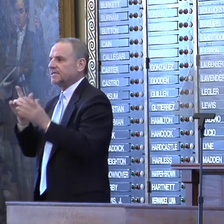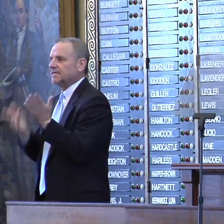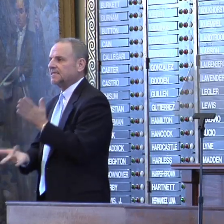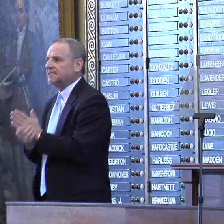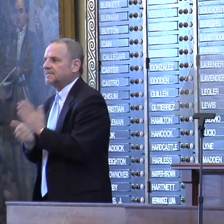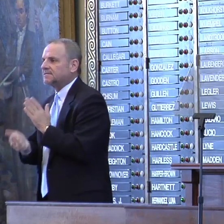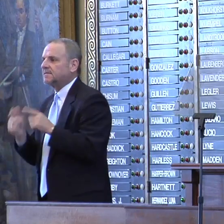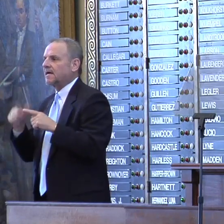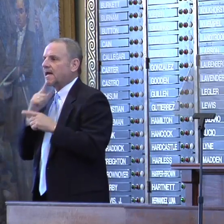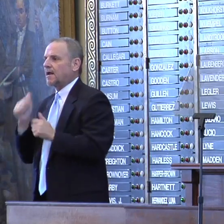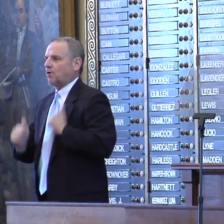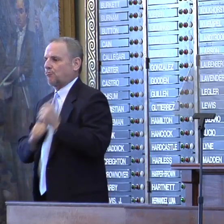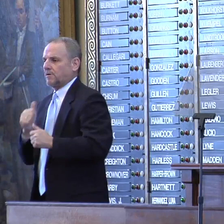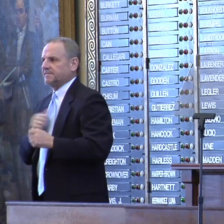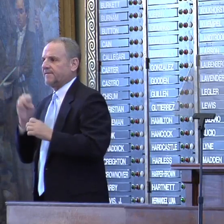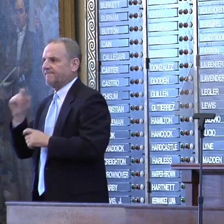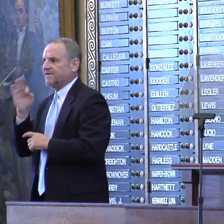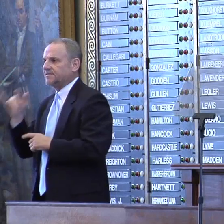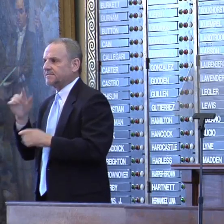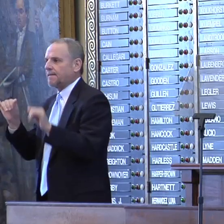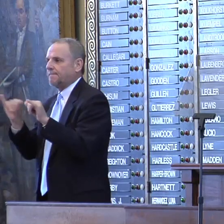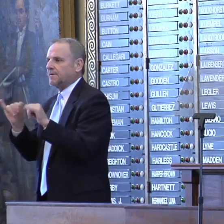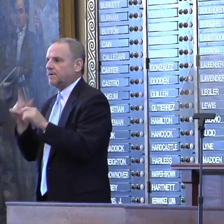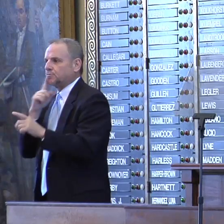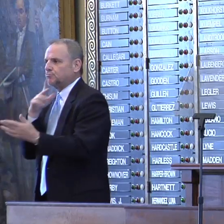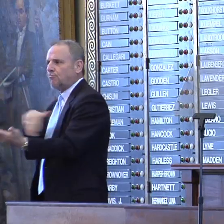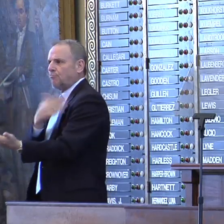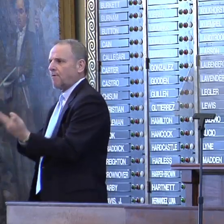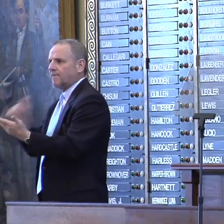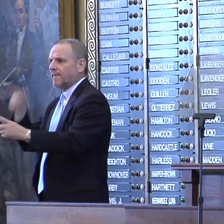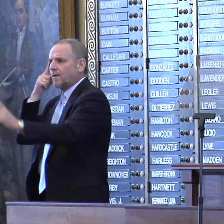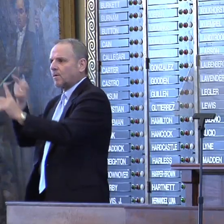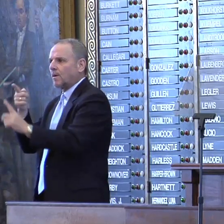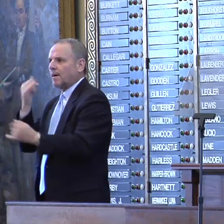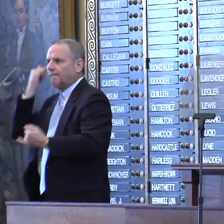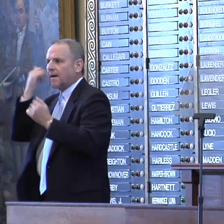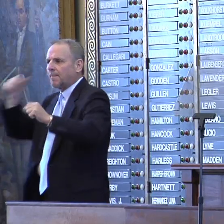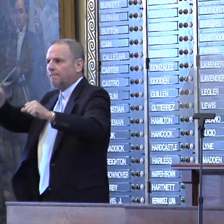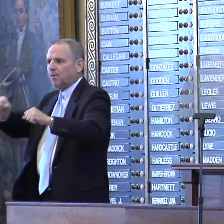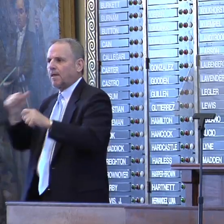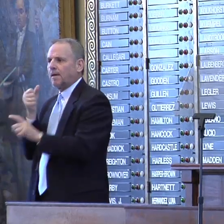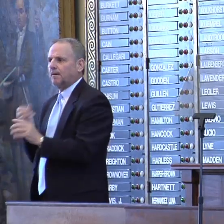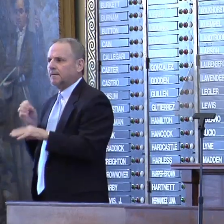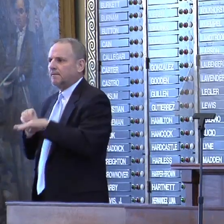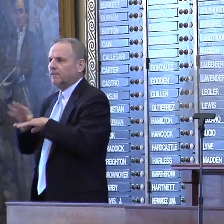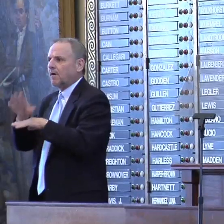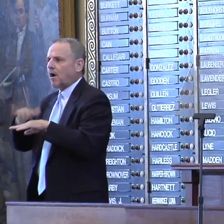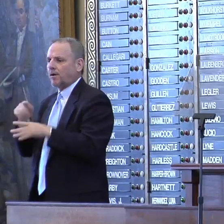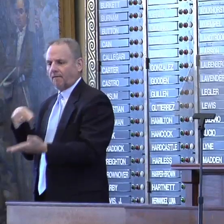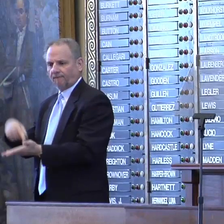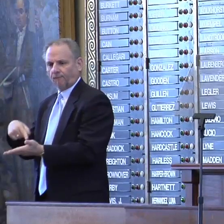and aggressive efficiency measures to reach that goal. Imagine the potential impact on